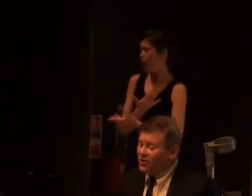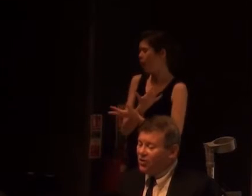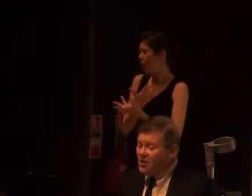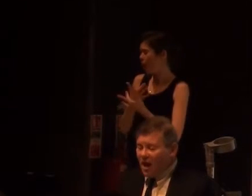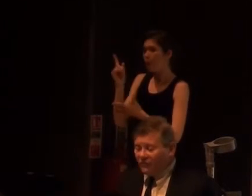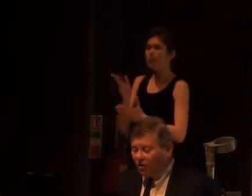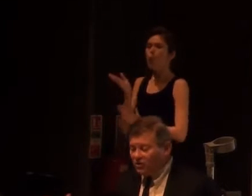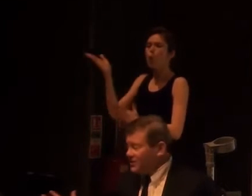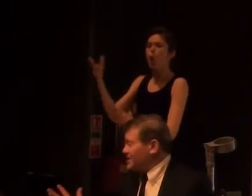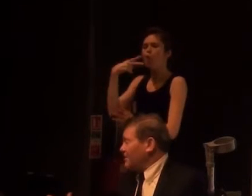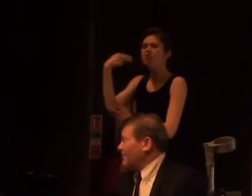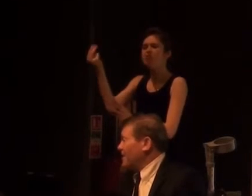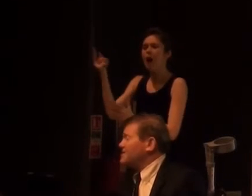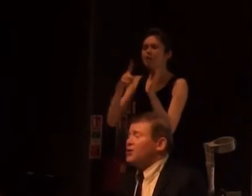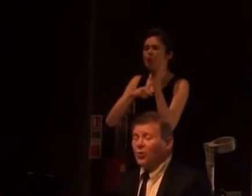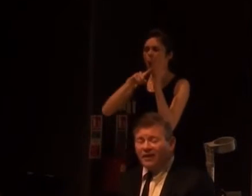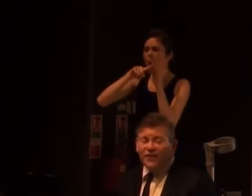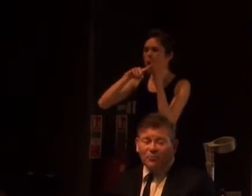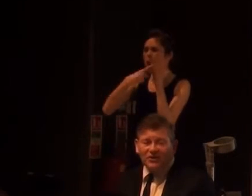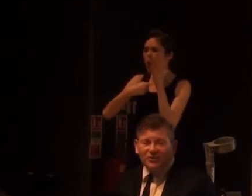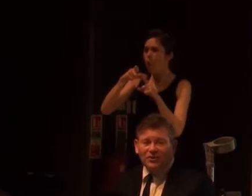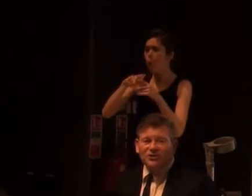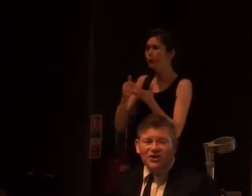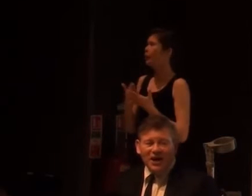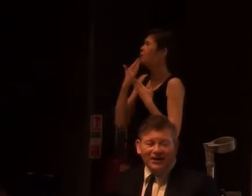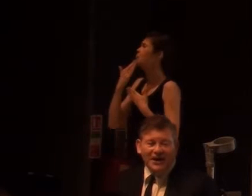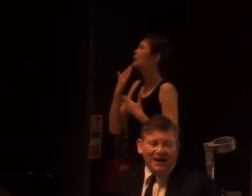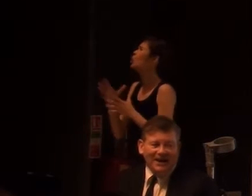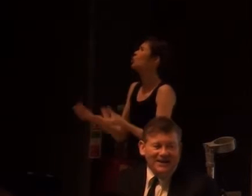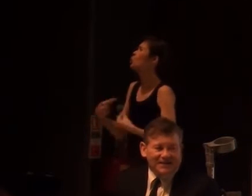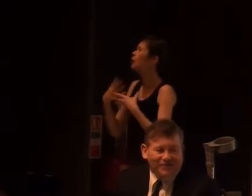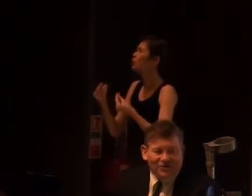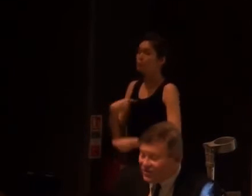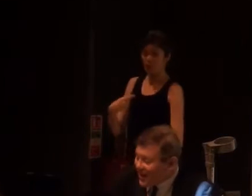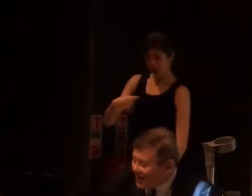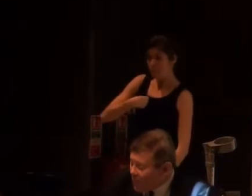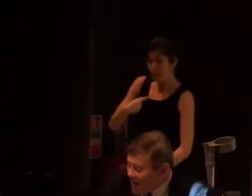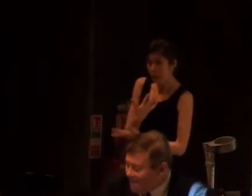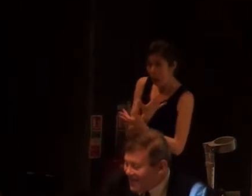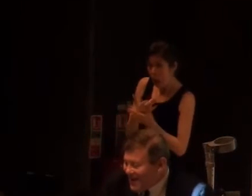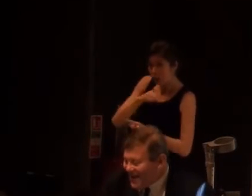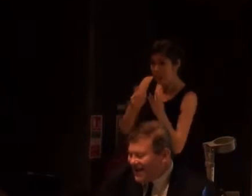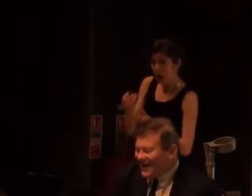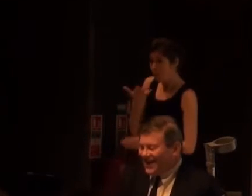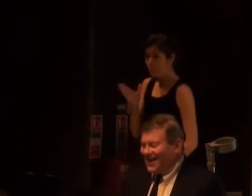see the cure. I've got lots of disabled friends. Quite a few went to Lourdes. None came back any different to Lourdes.